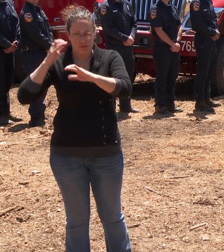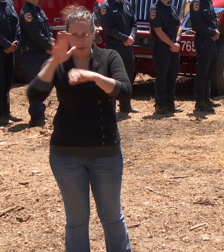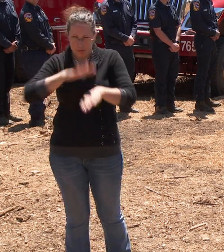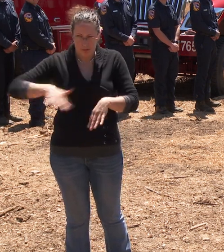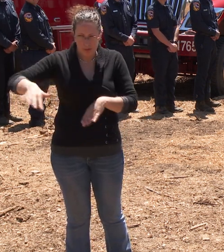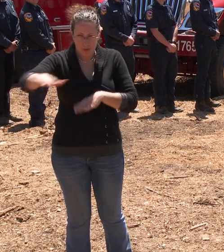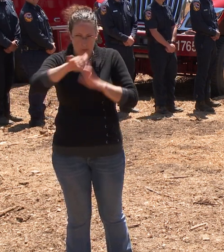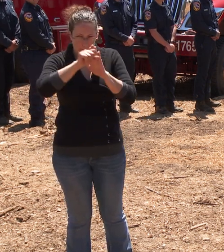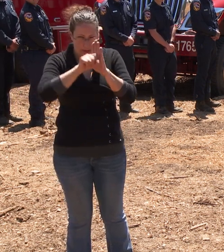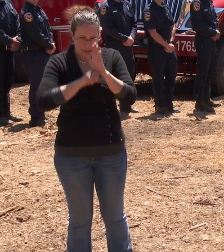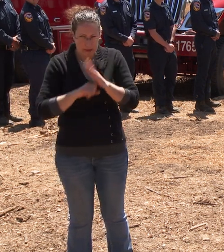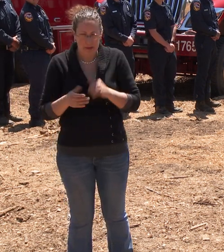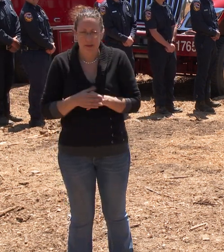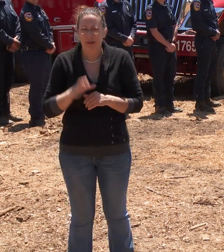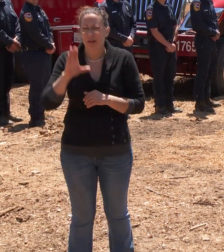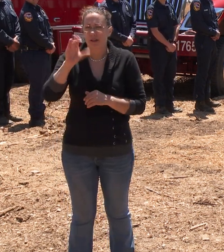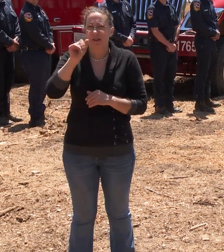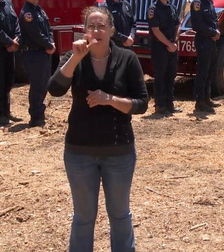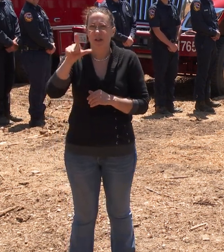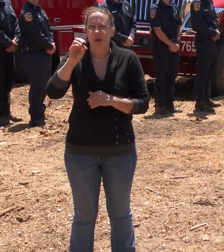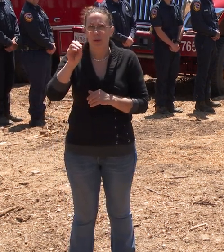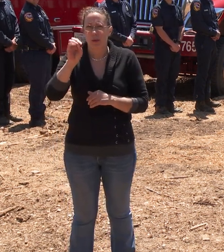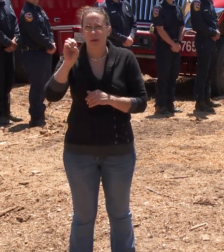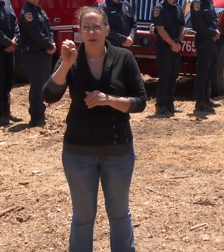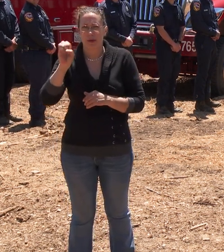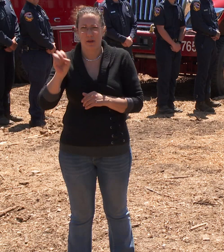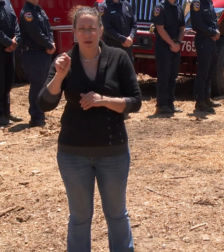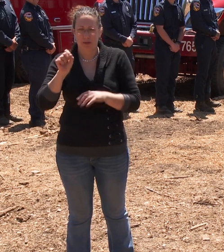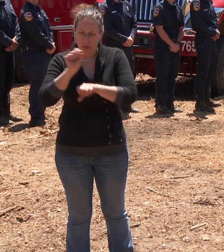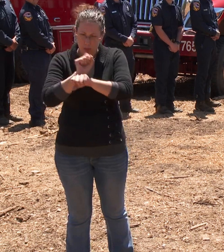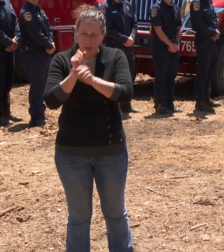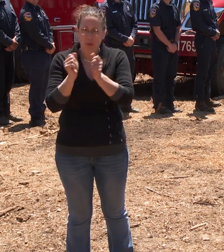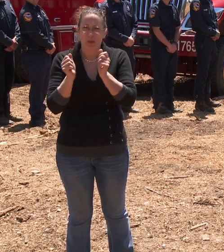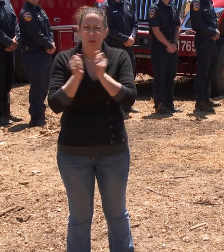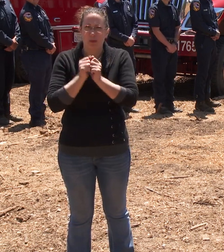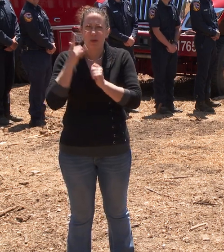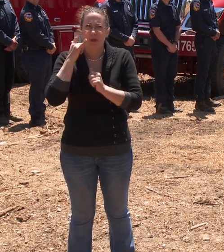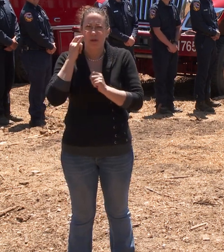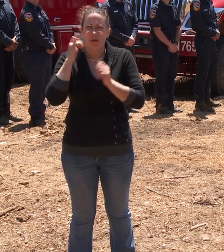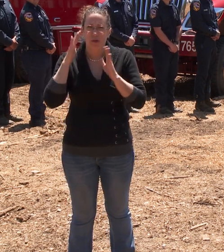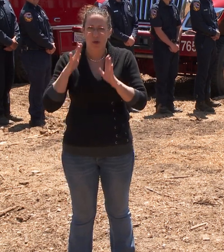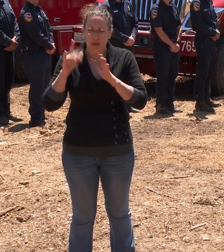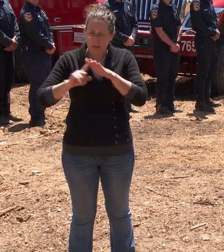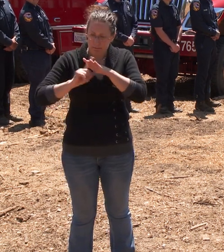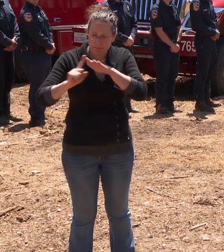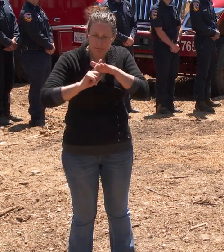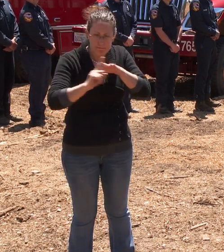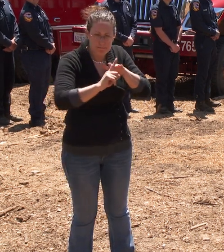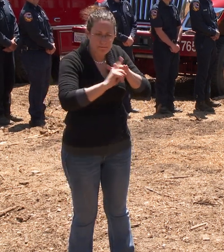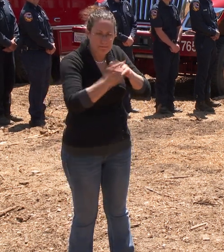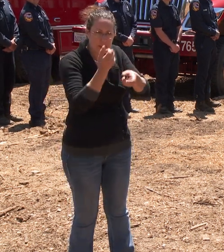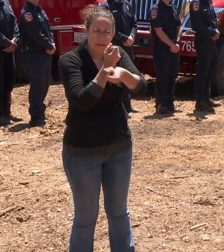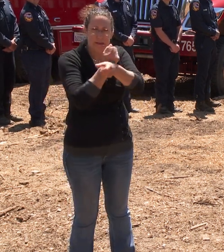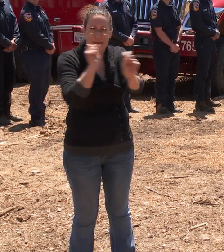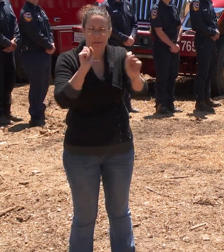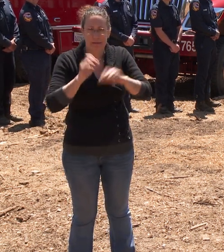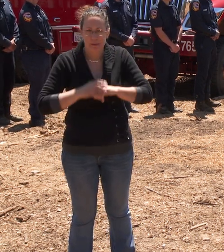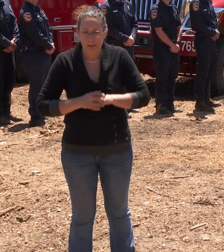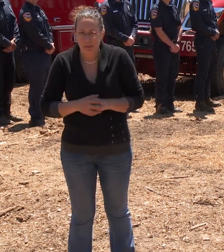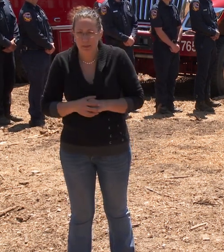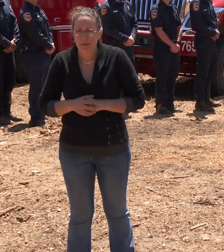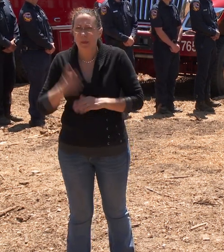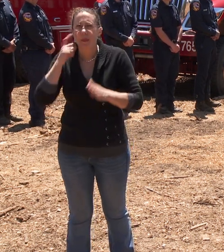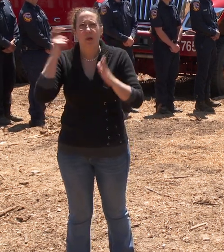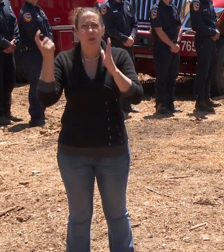law branch works with local government partners to ensure Californians are safely evacuated. As we recognize